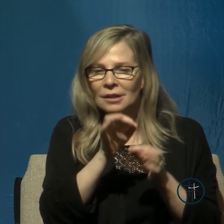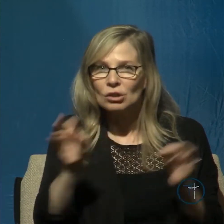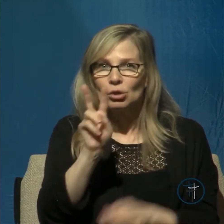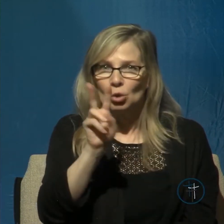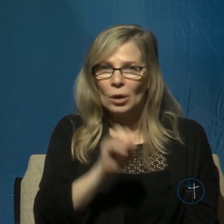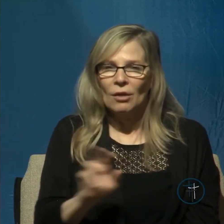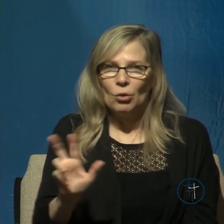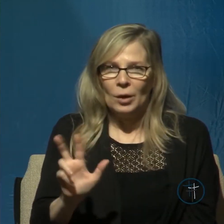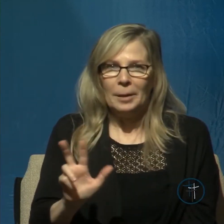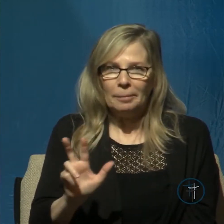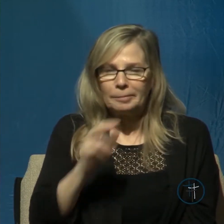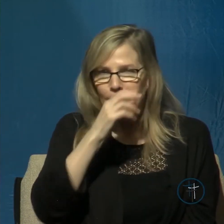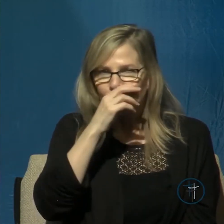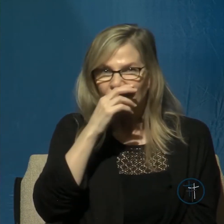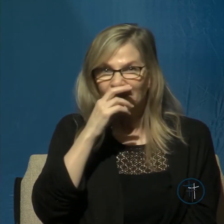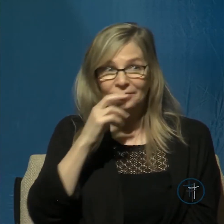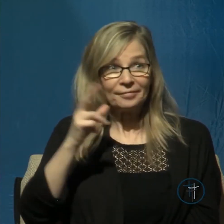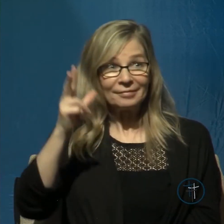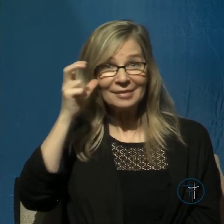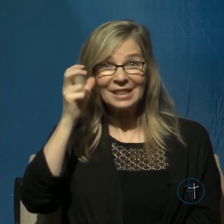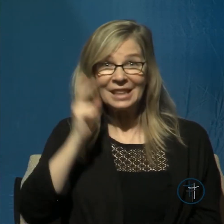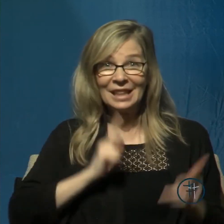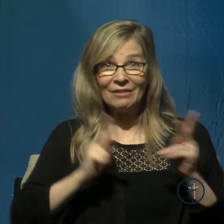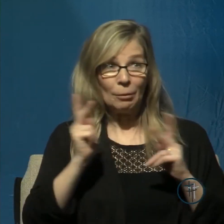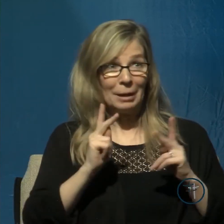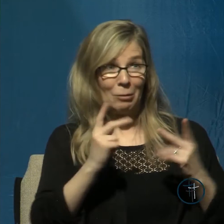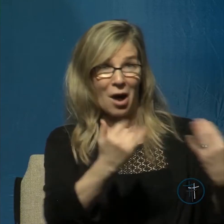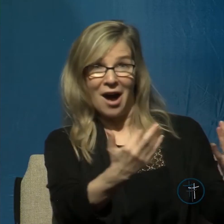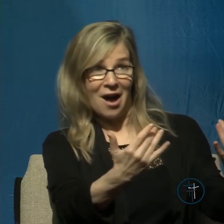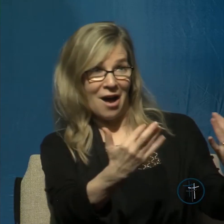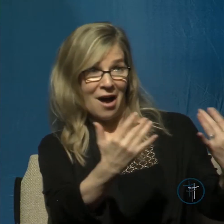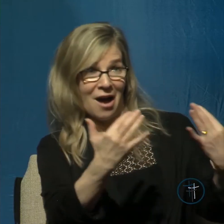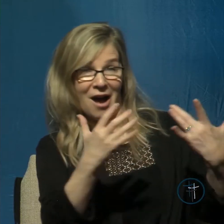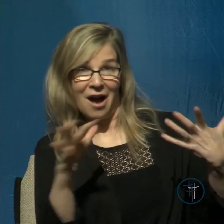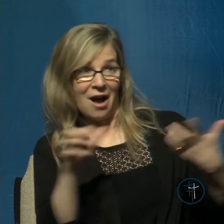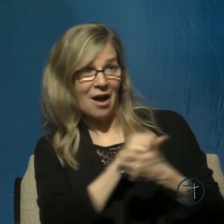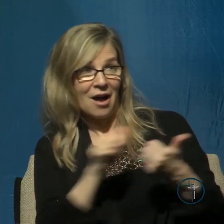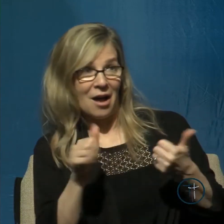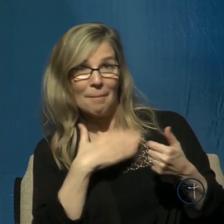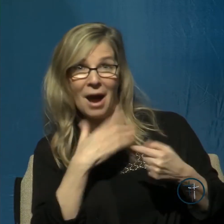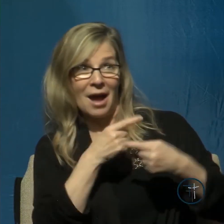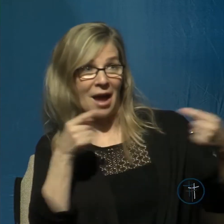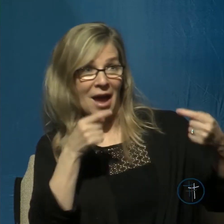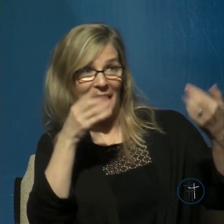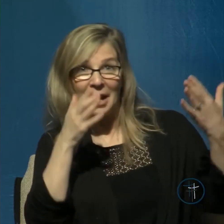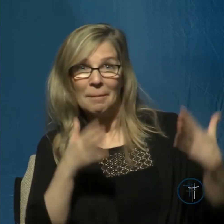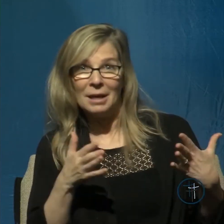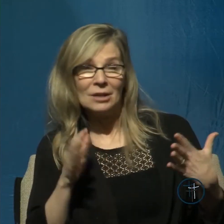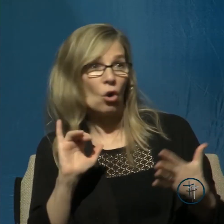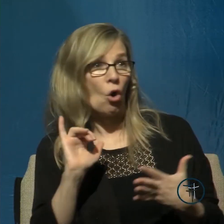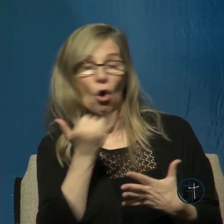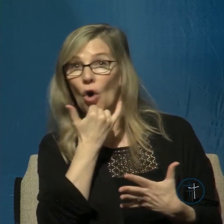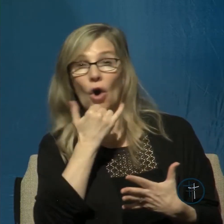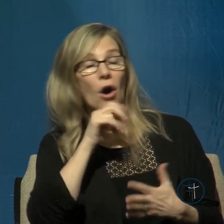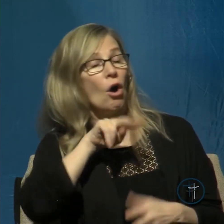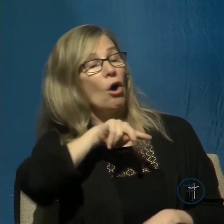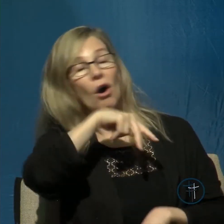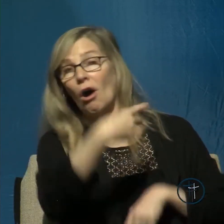evildoers came upon me to devour my flesh my adversaries and my enemies they stumbled and fell though a